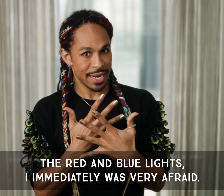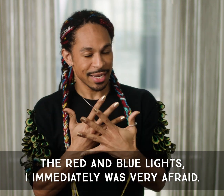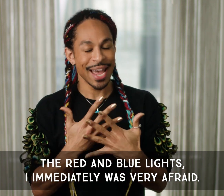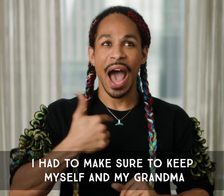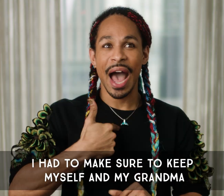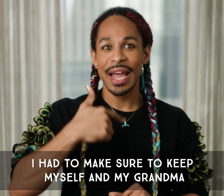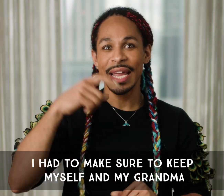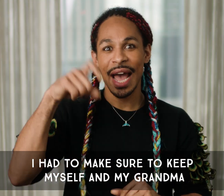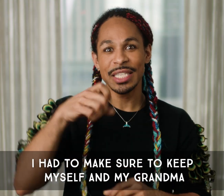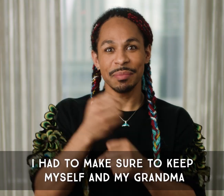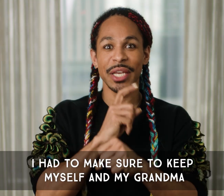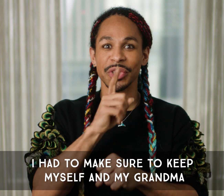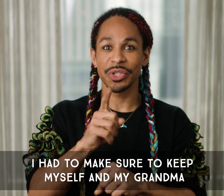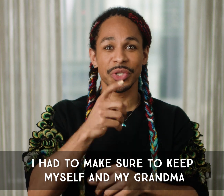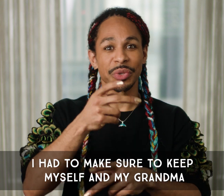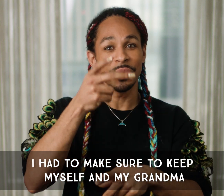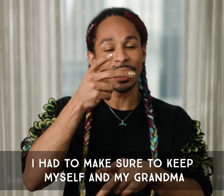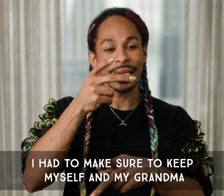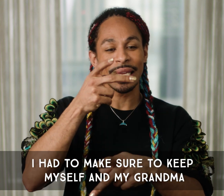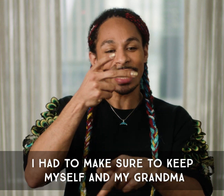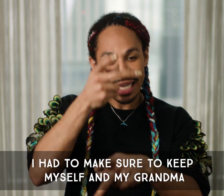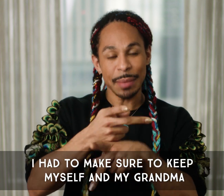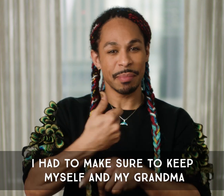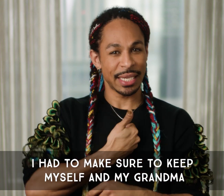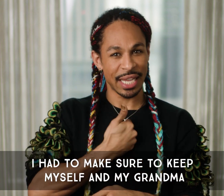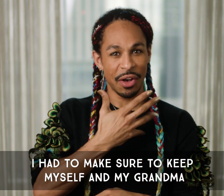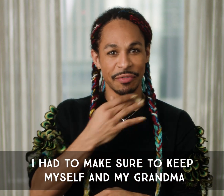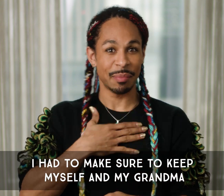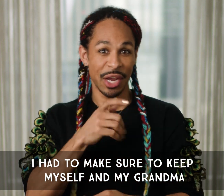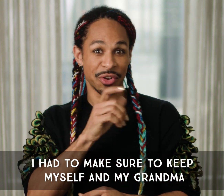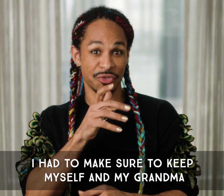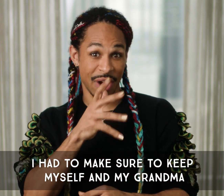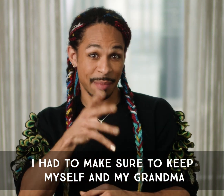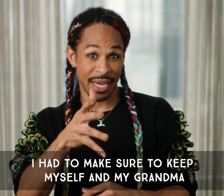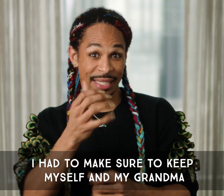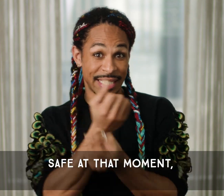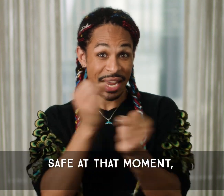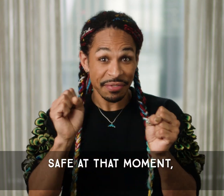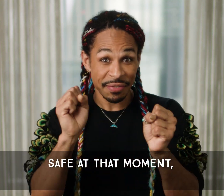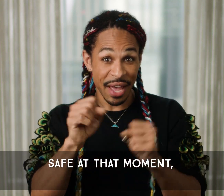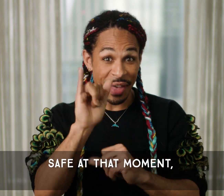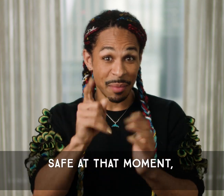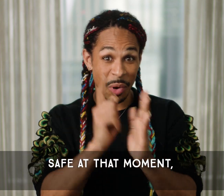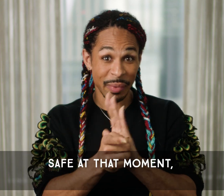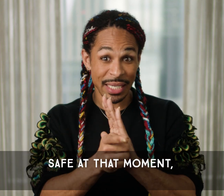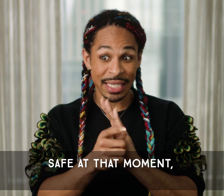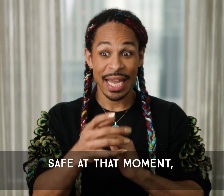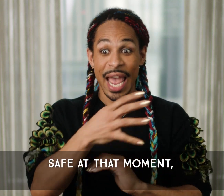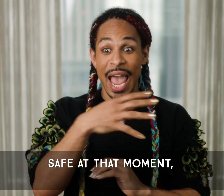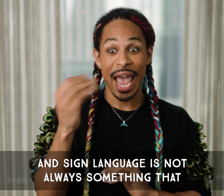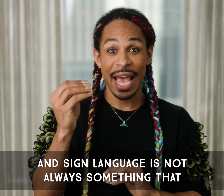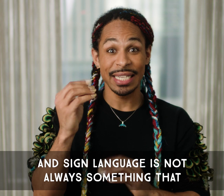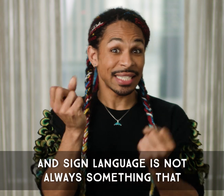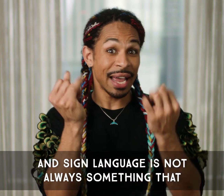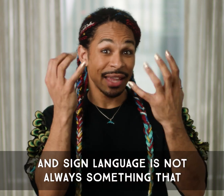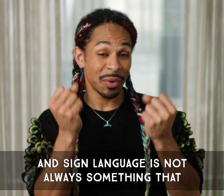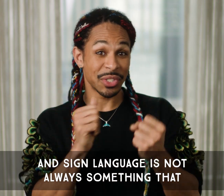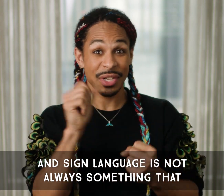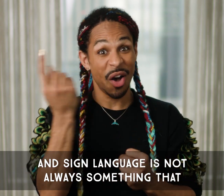I had to make sure to keep myself and my grandma safe at that moment, and sign language is not